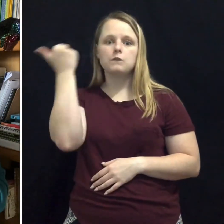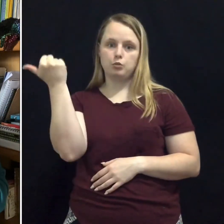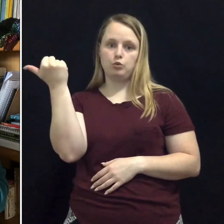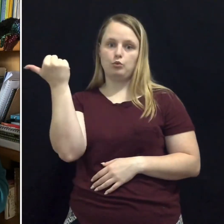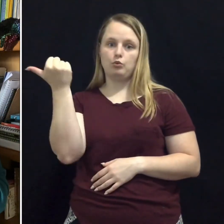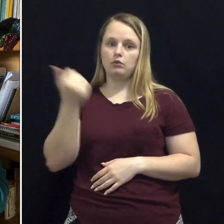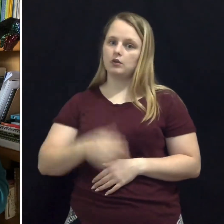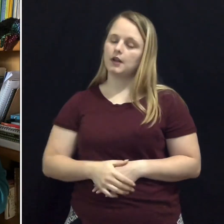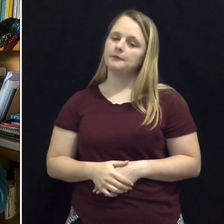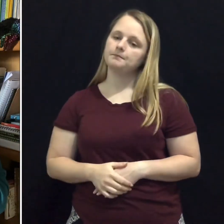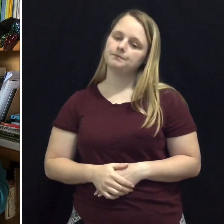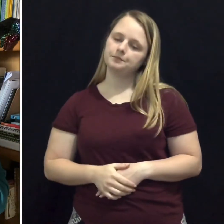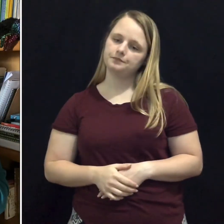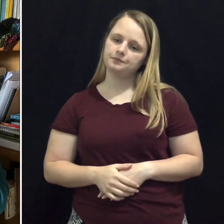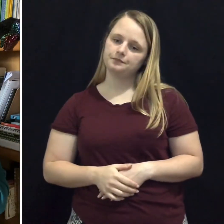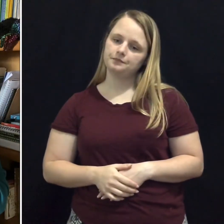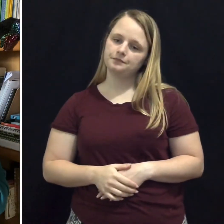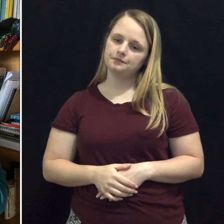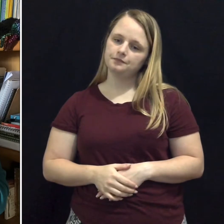Phew.